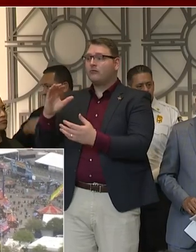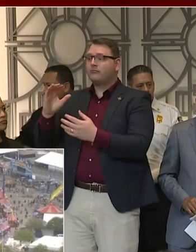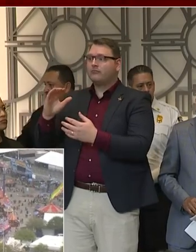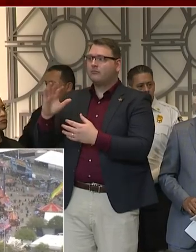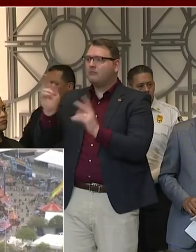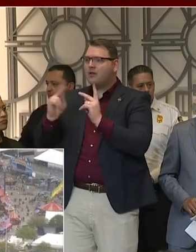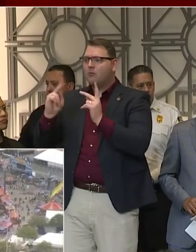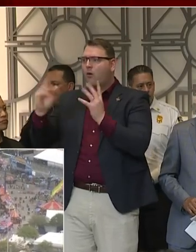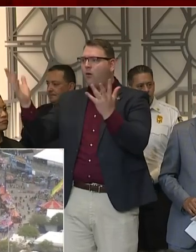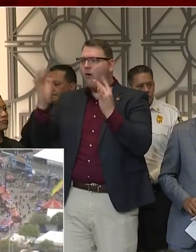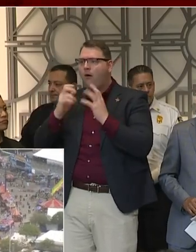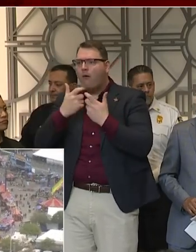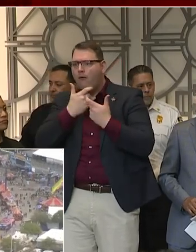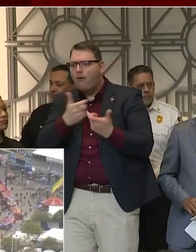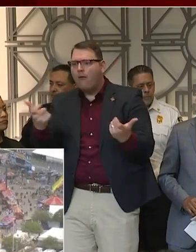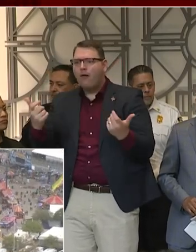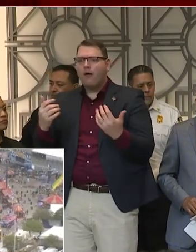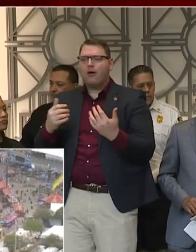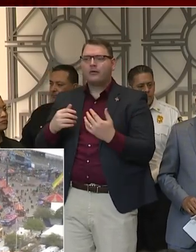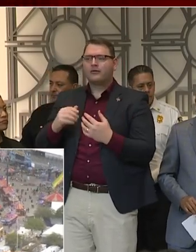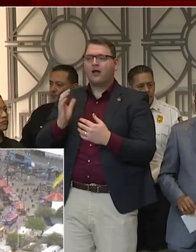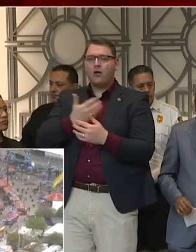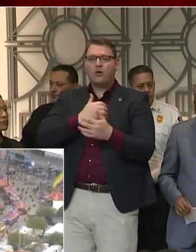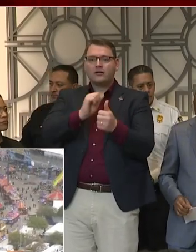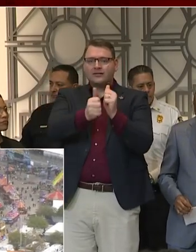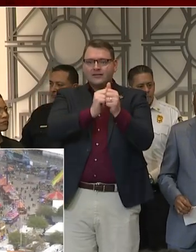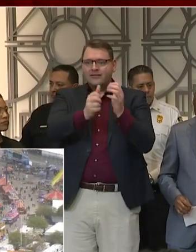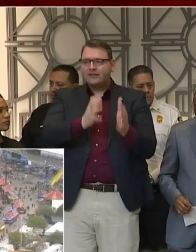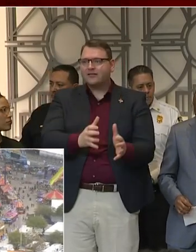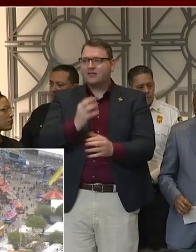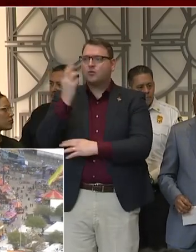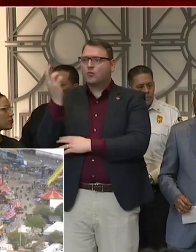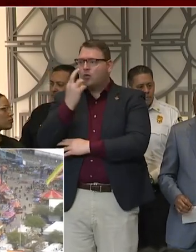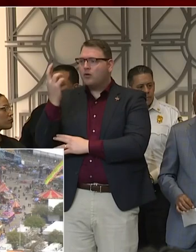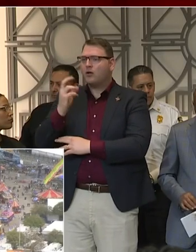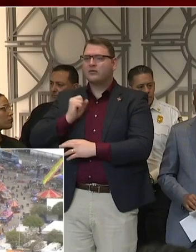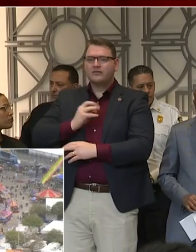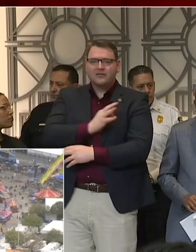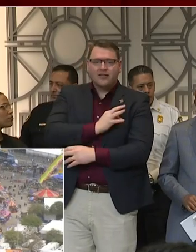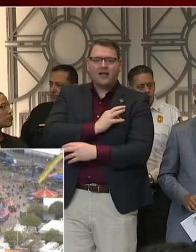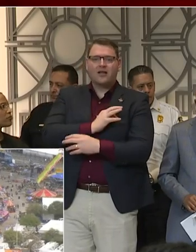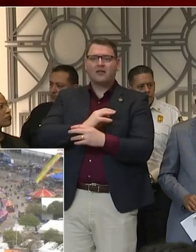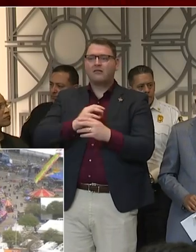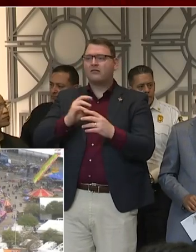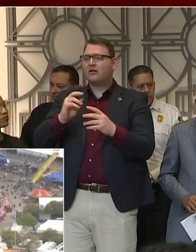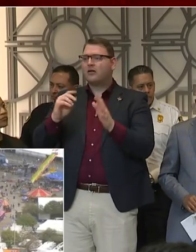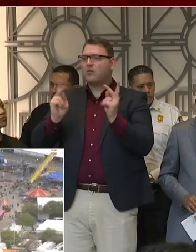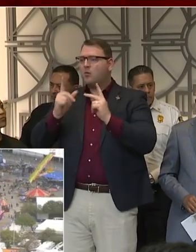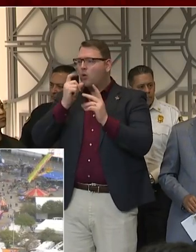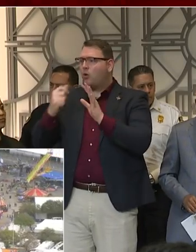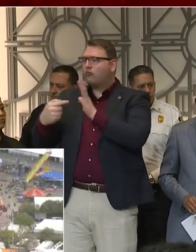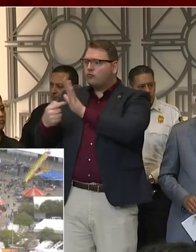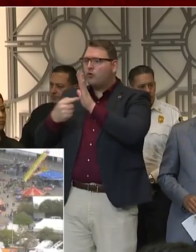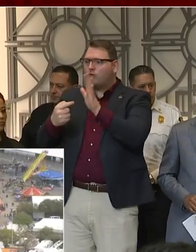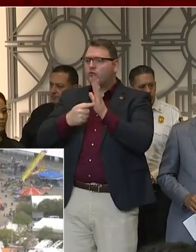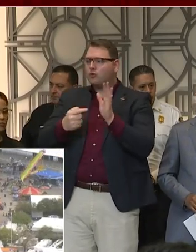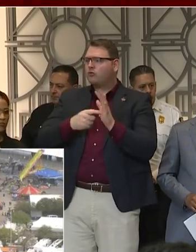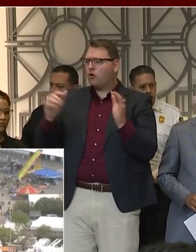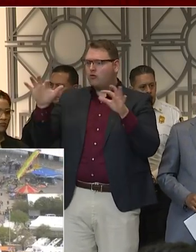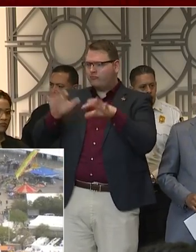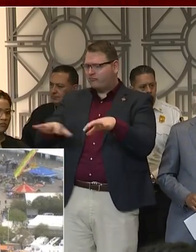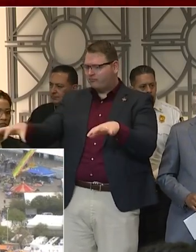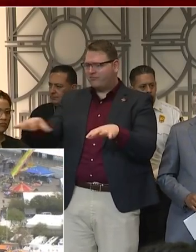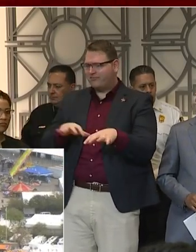it is the right thing to do in the interest of the health and well-being of the community. And so we have implemented procedures